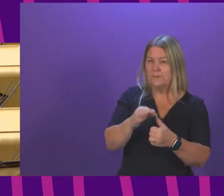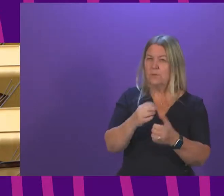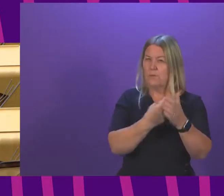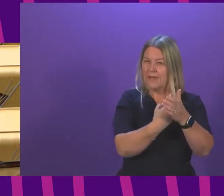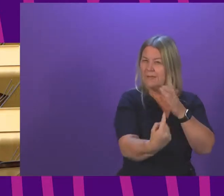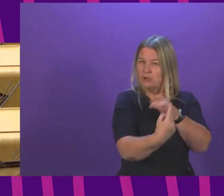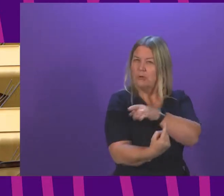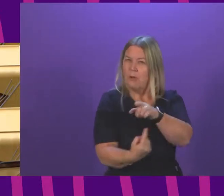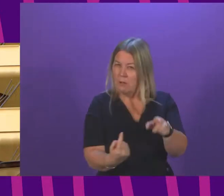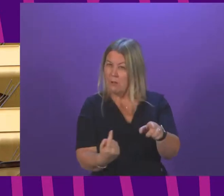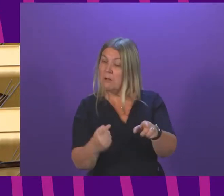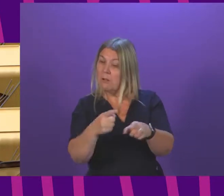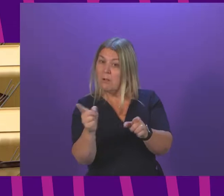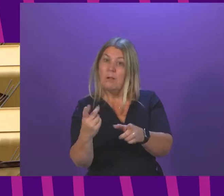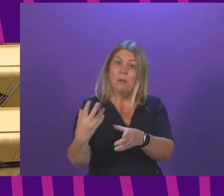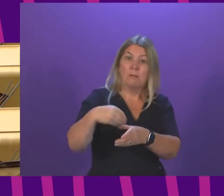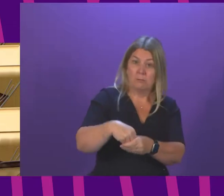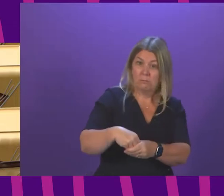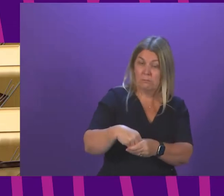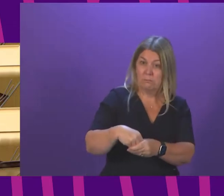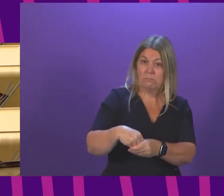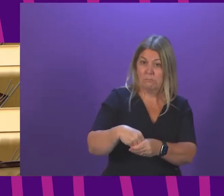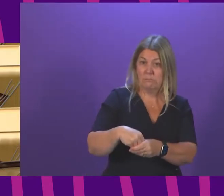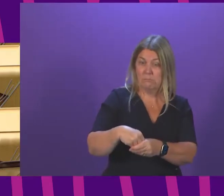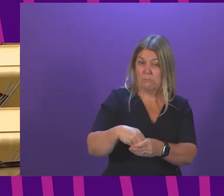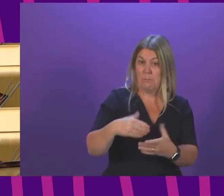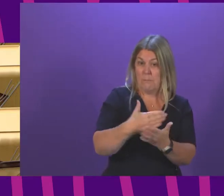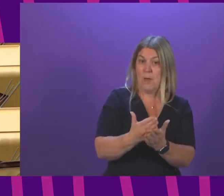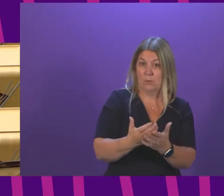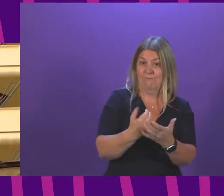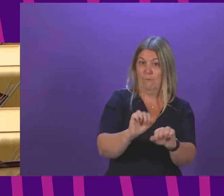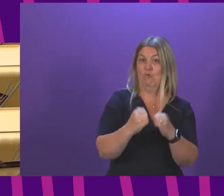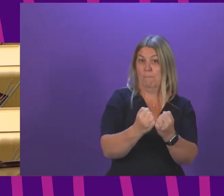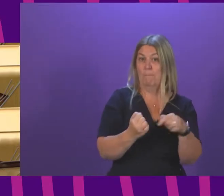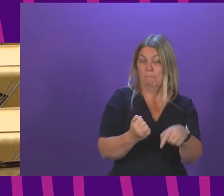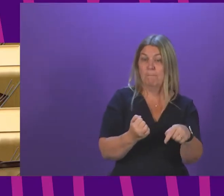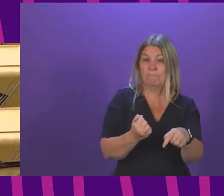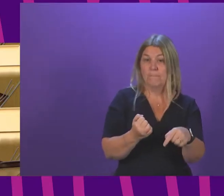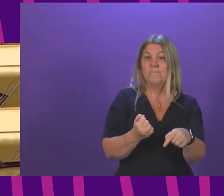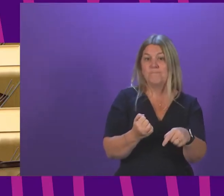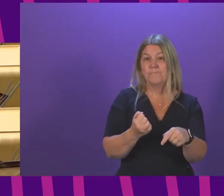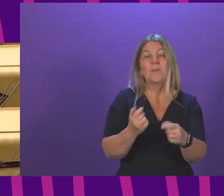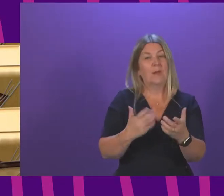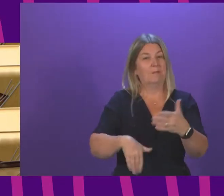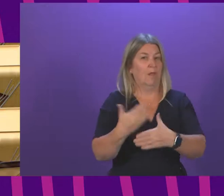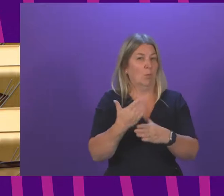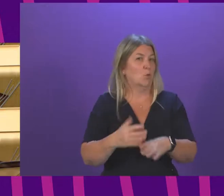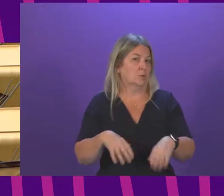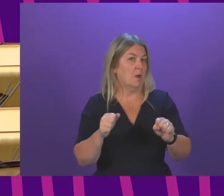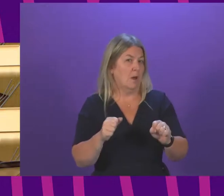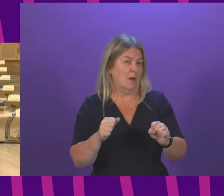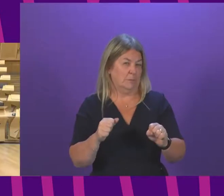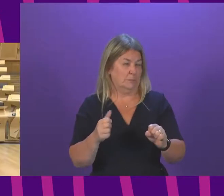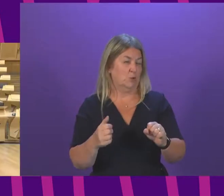to be part of the Survivors Forum. And as I indicated in my other answer, the development work on that is on track.